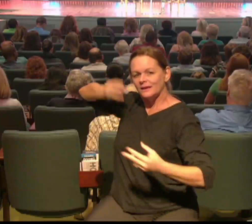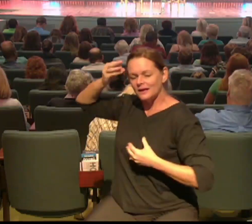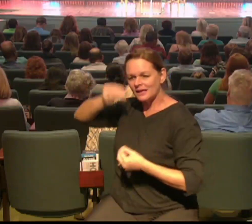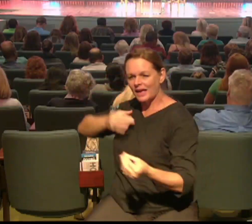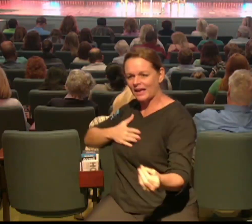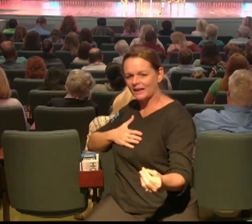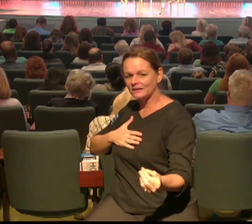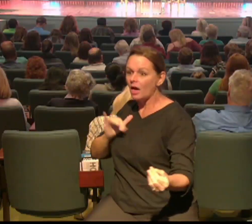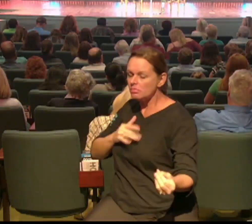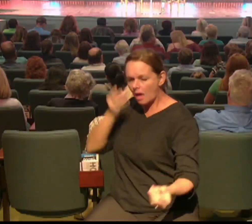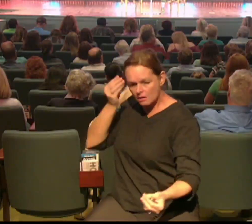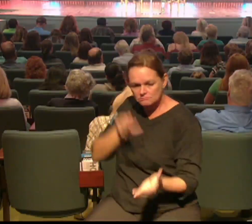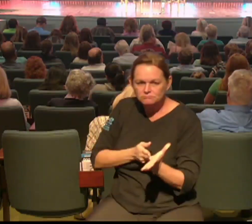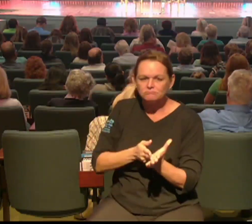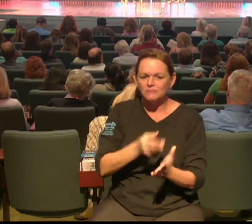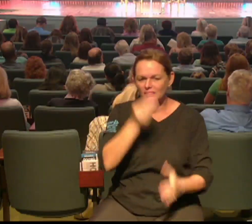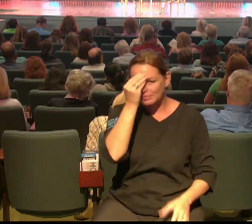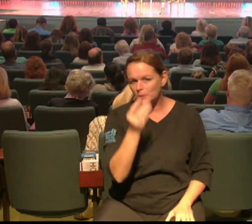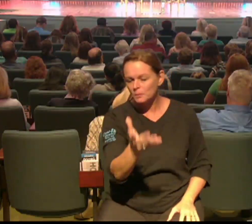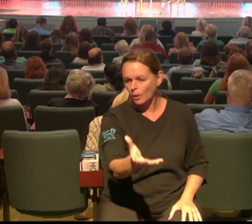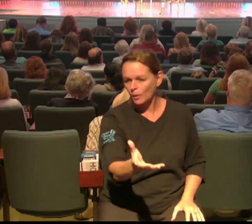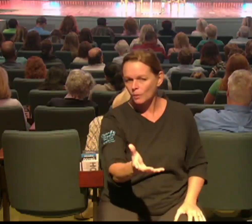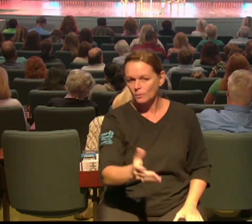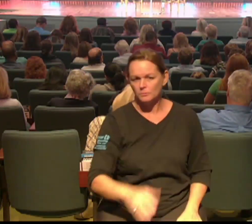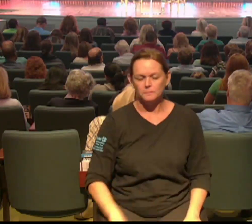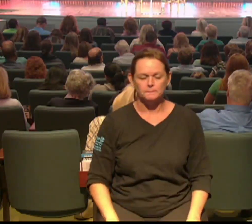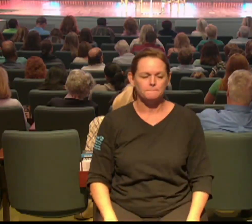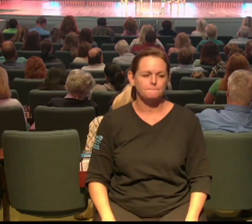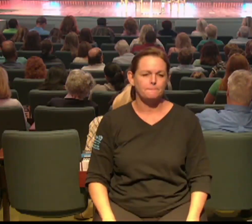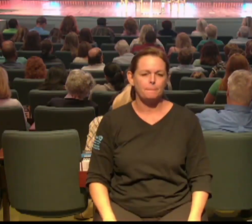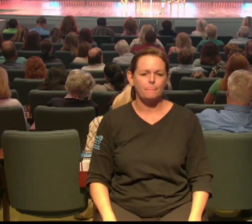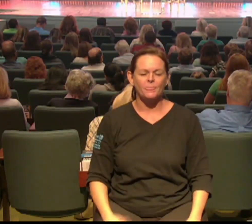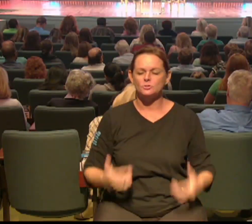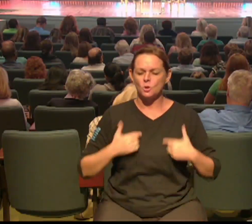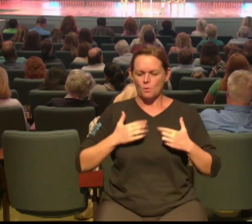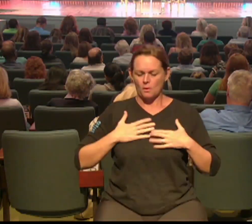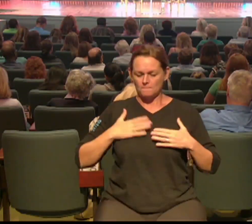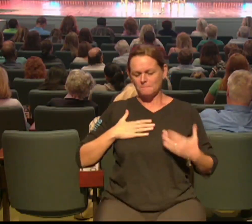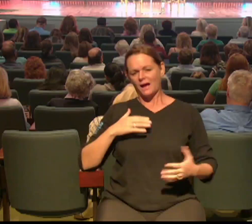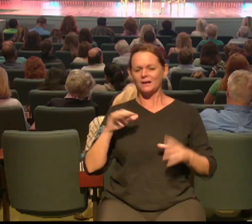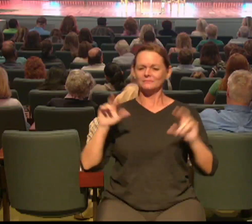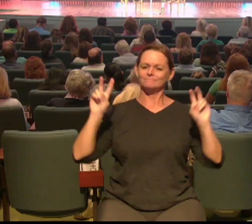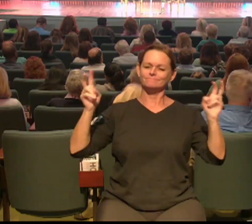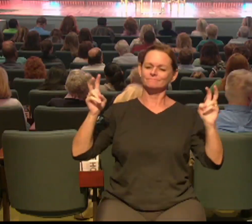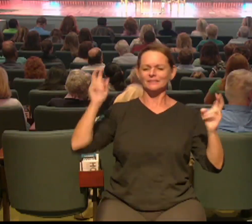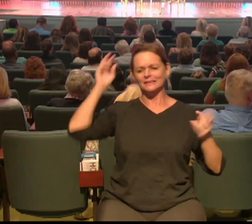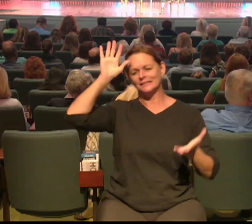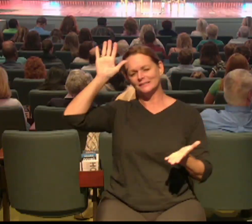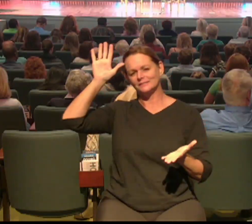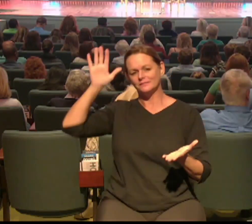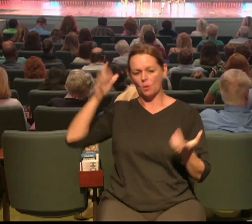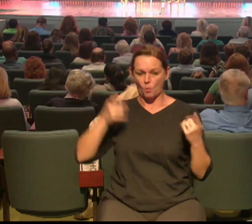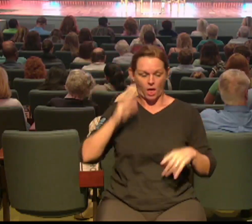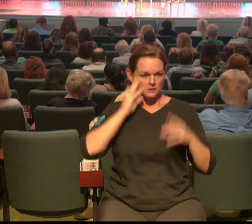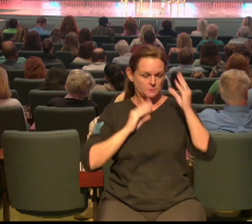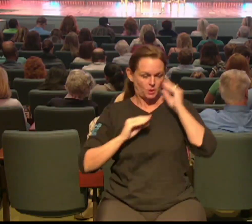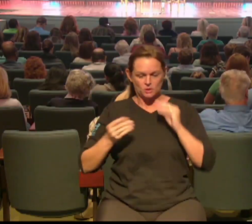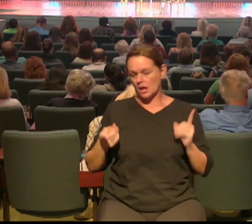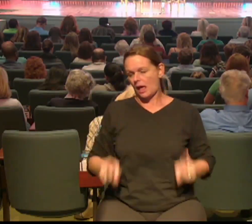break break your testimony down into three parts basically what my life was like before Christ how I came to realize I needed Jesus